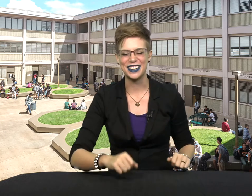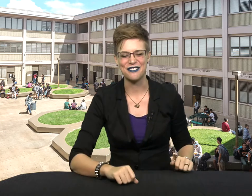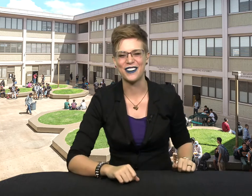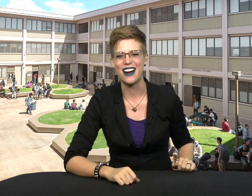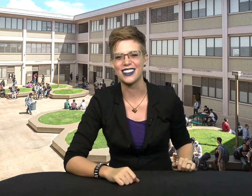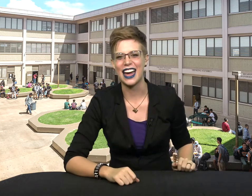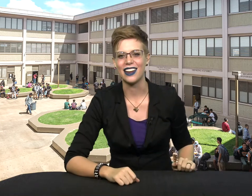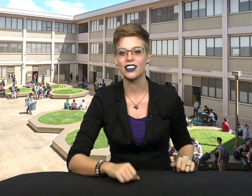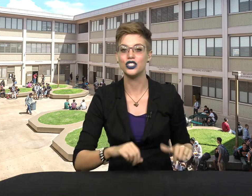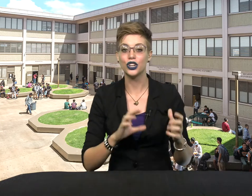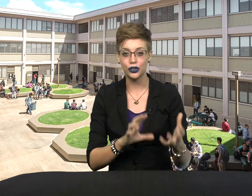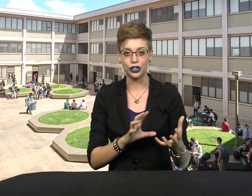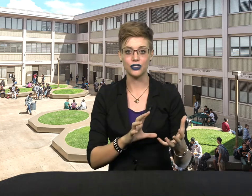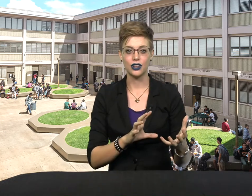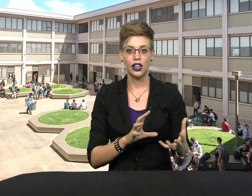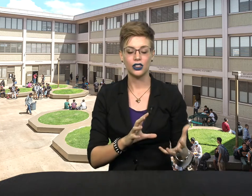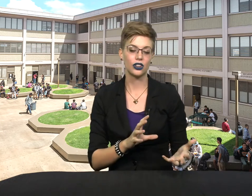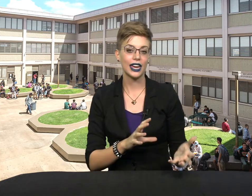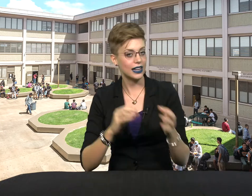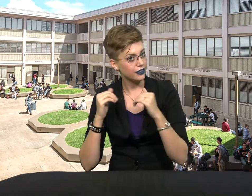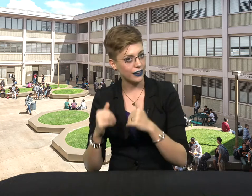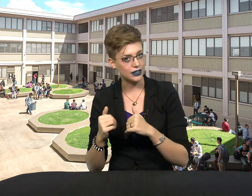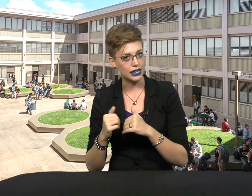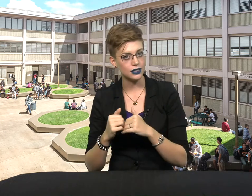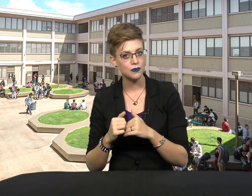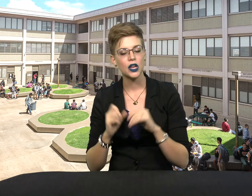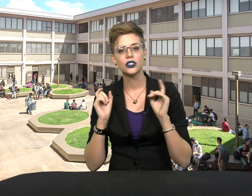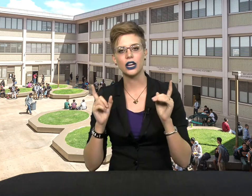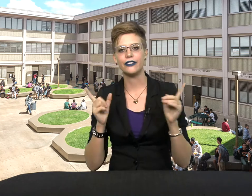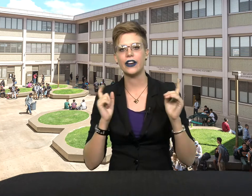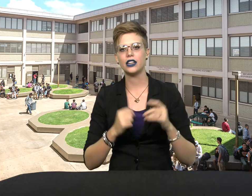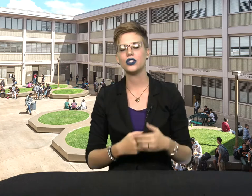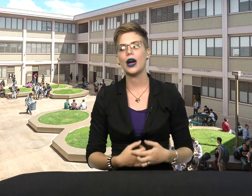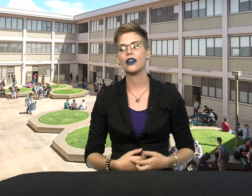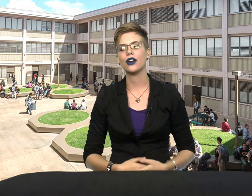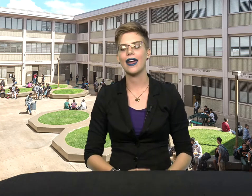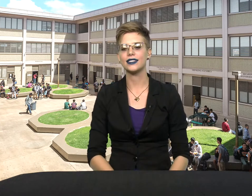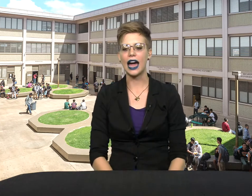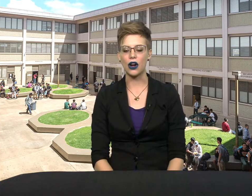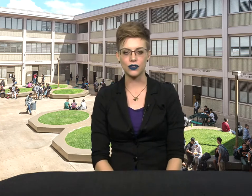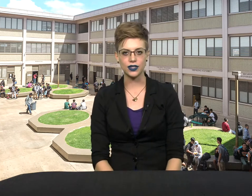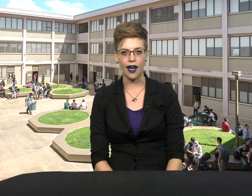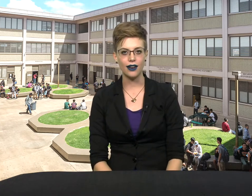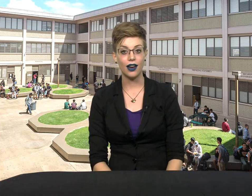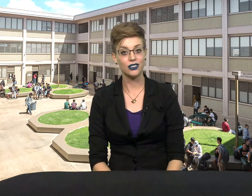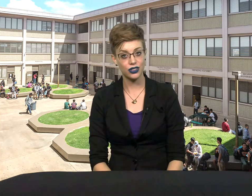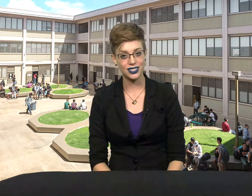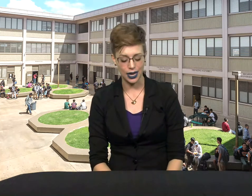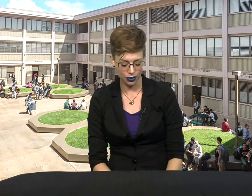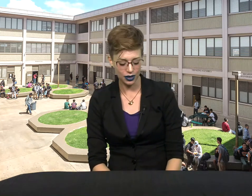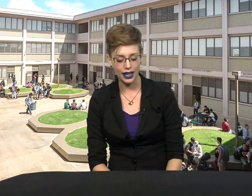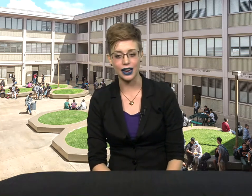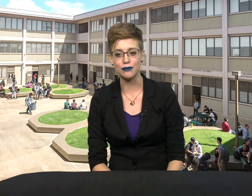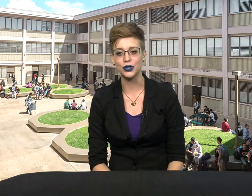found that jurors looking at defendants saw defendants who had their hands out of sight under the table, like I'm doing.